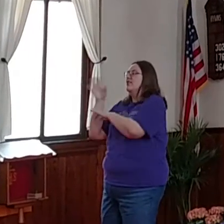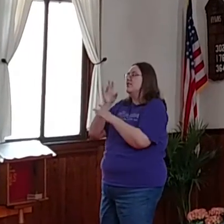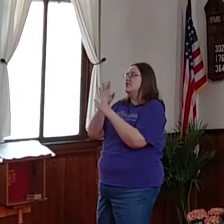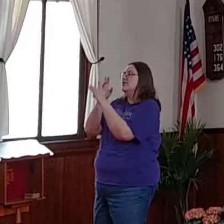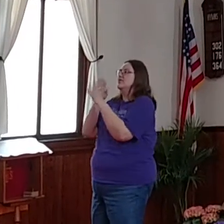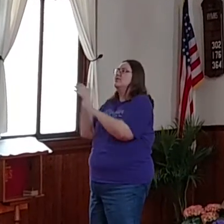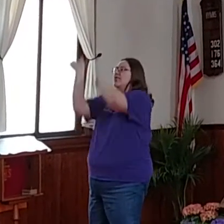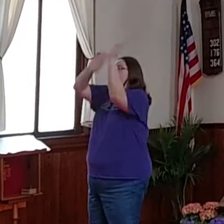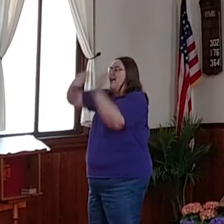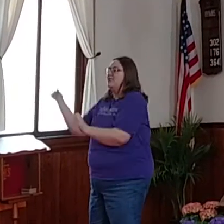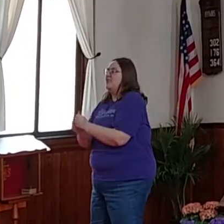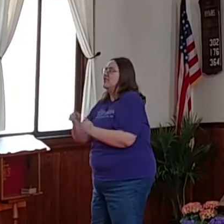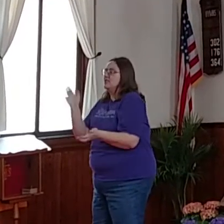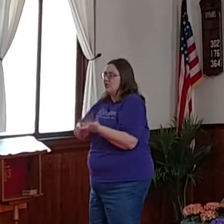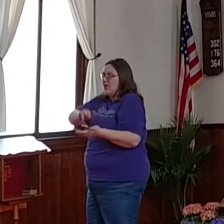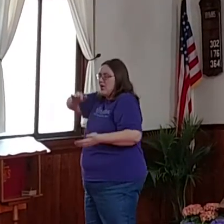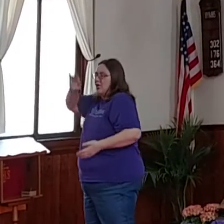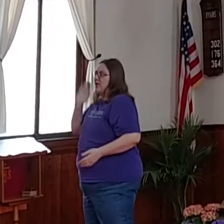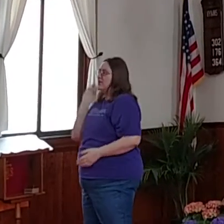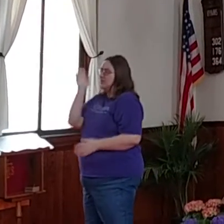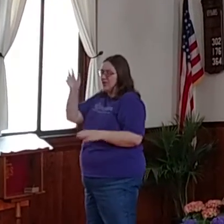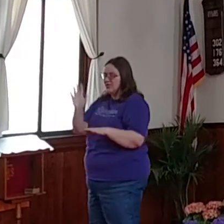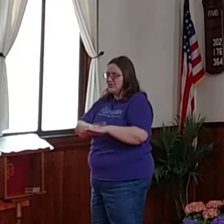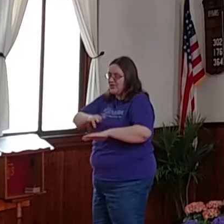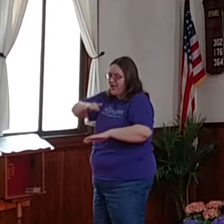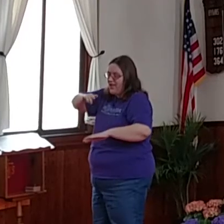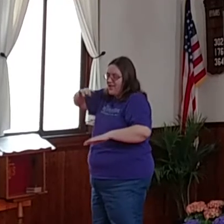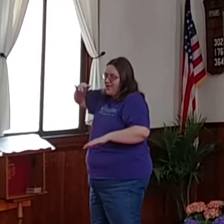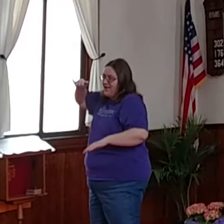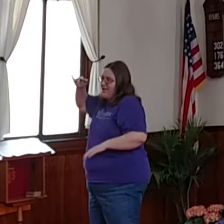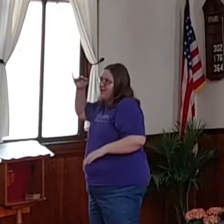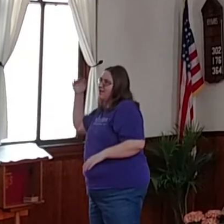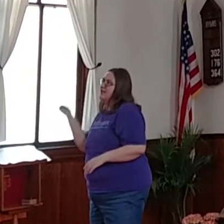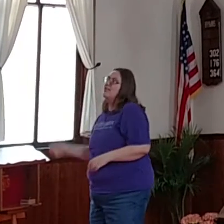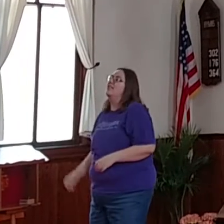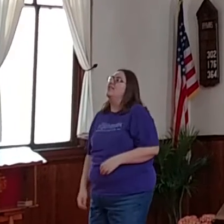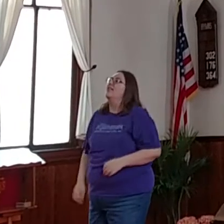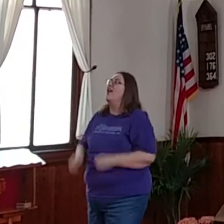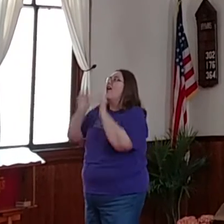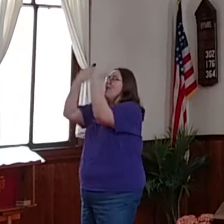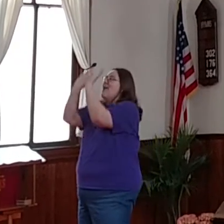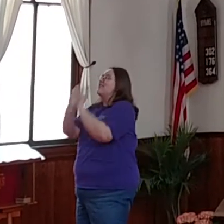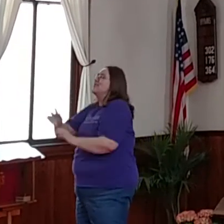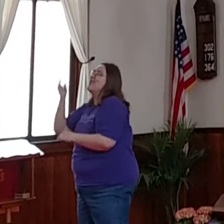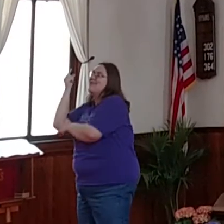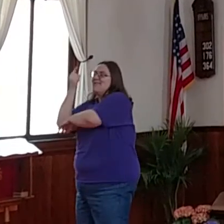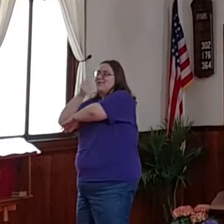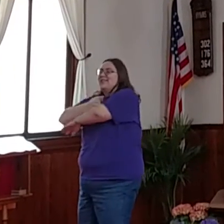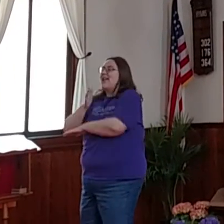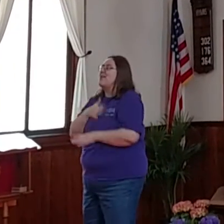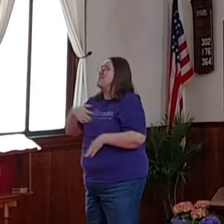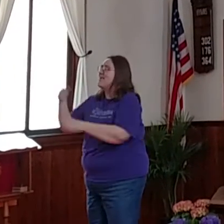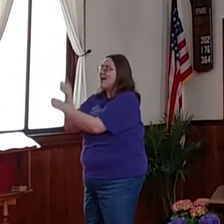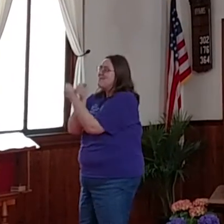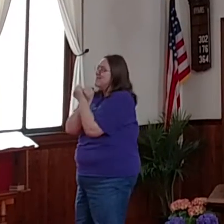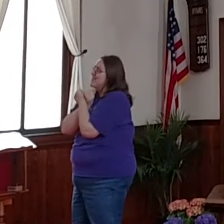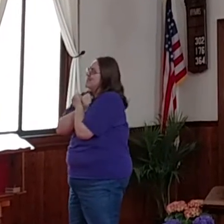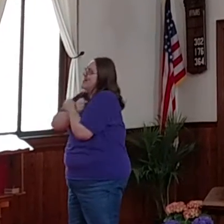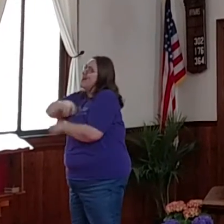the skies in his glory will shine, wonderful day my beloved